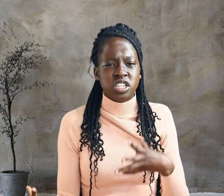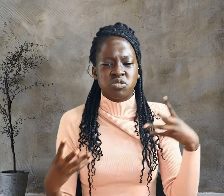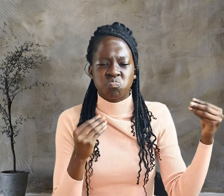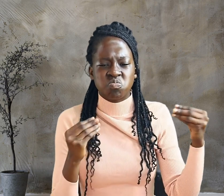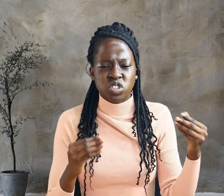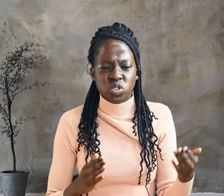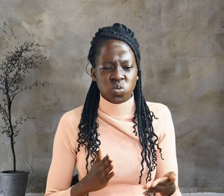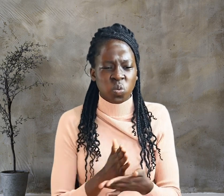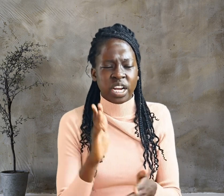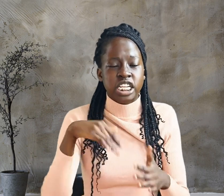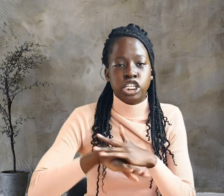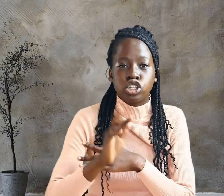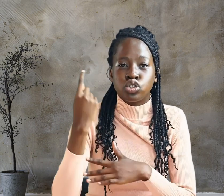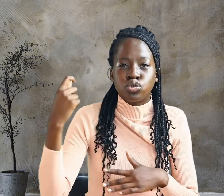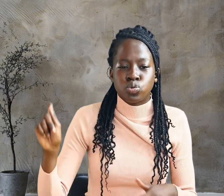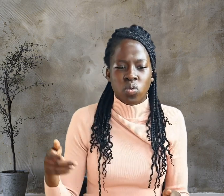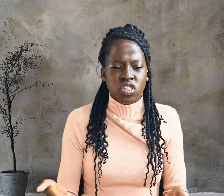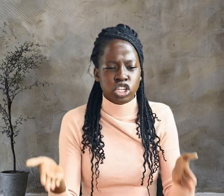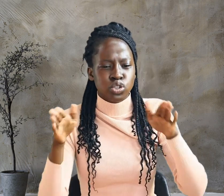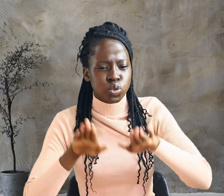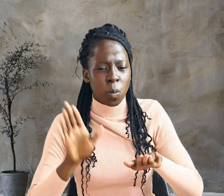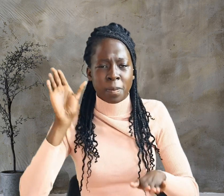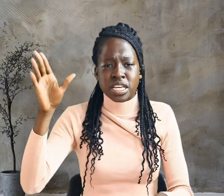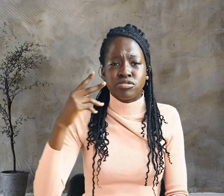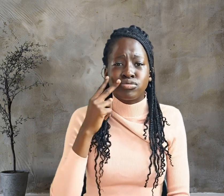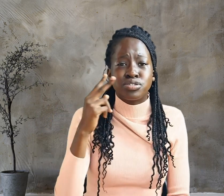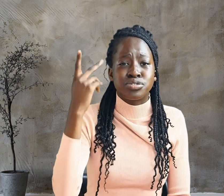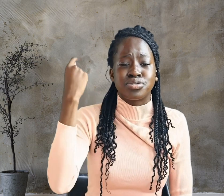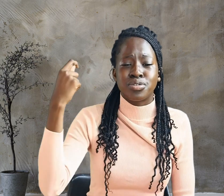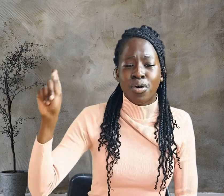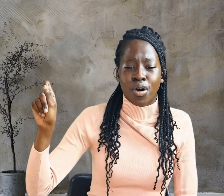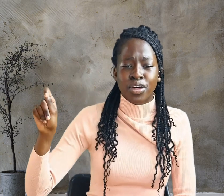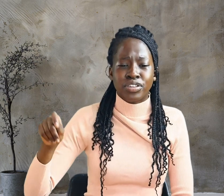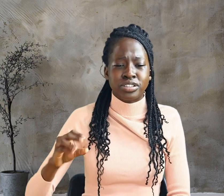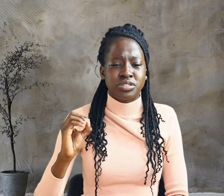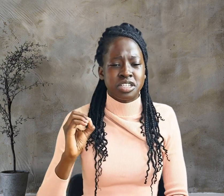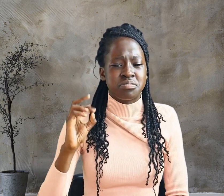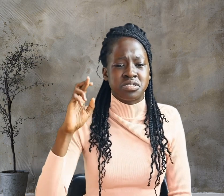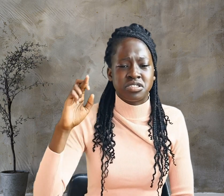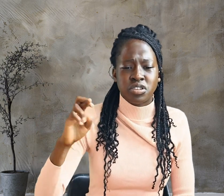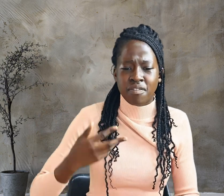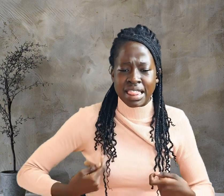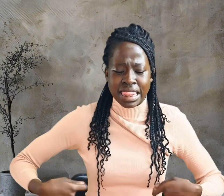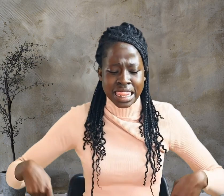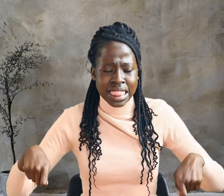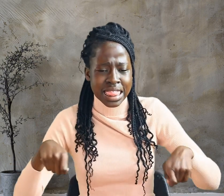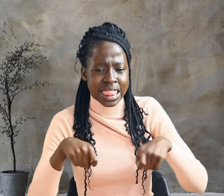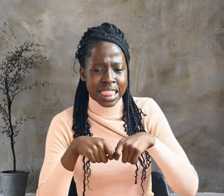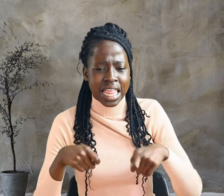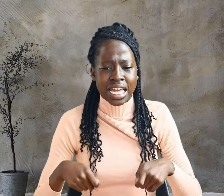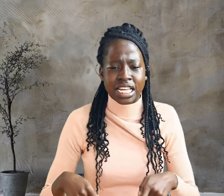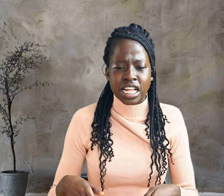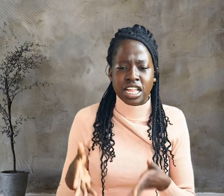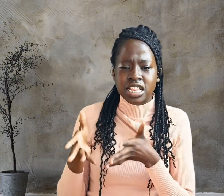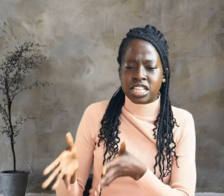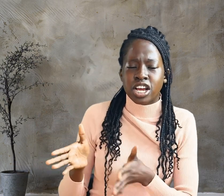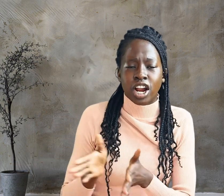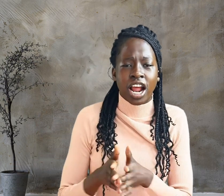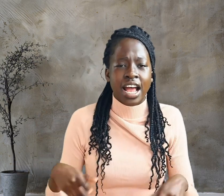tomb. He saw the strips of linen lying there as well as the cloth that had been